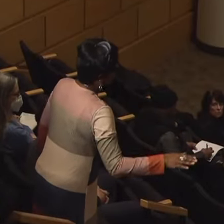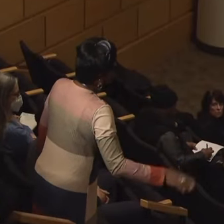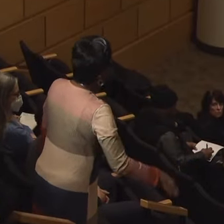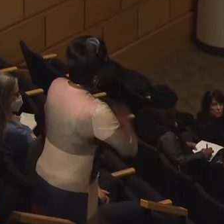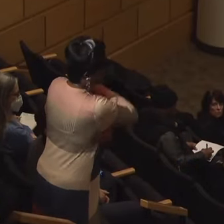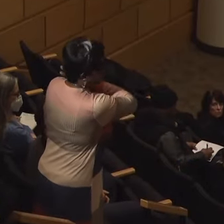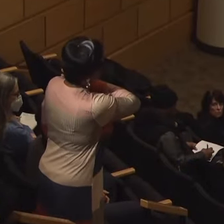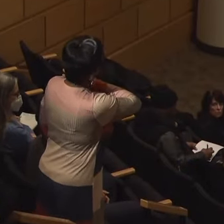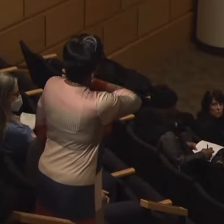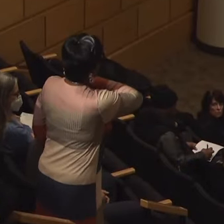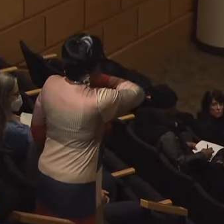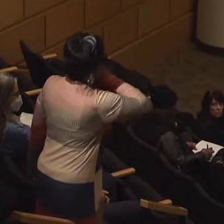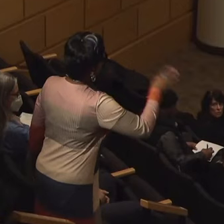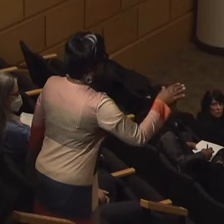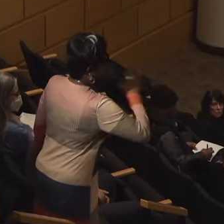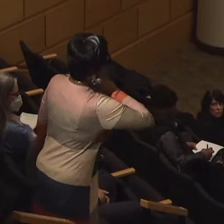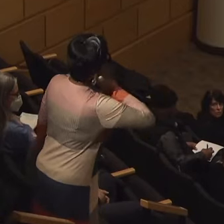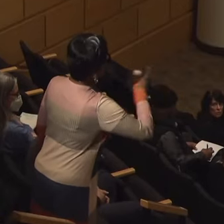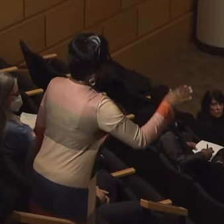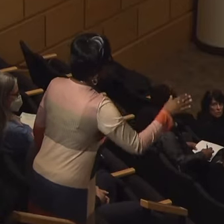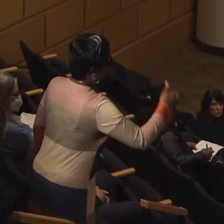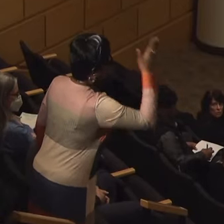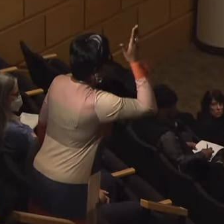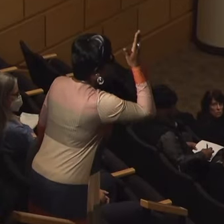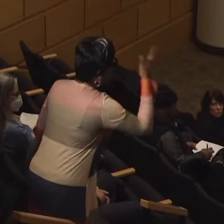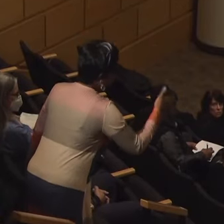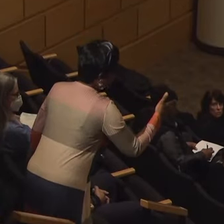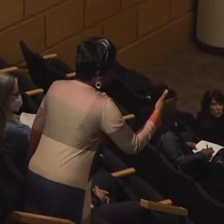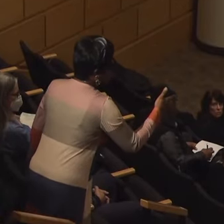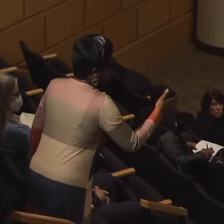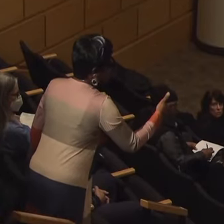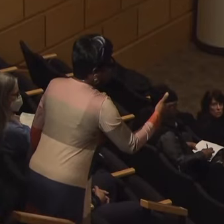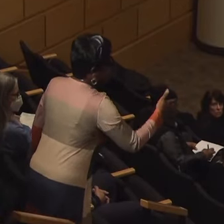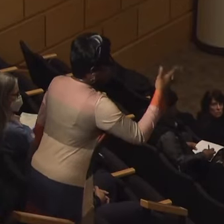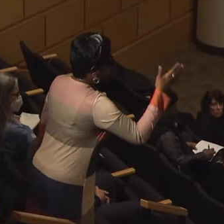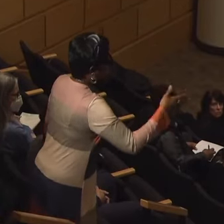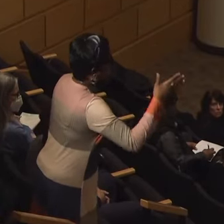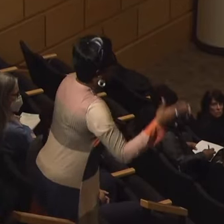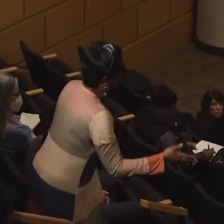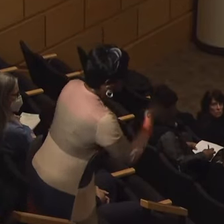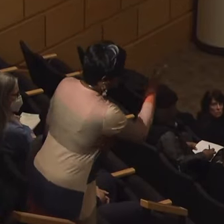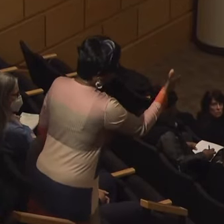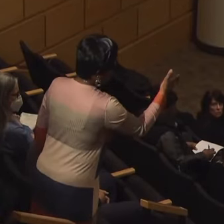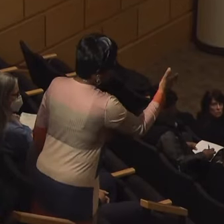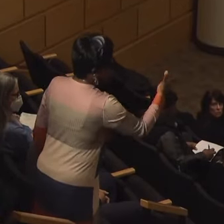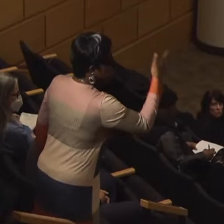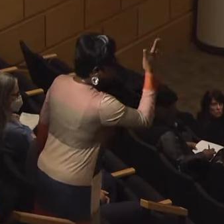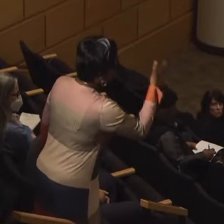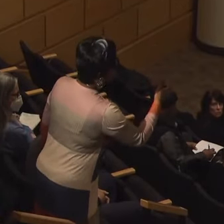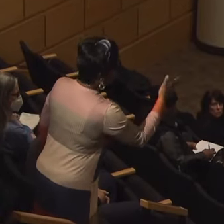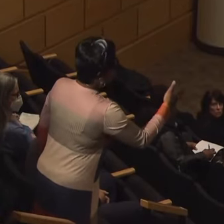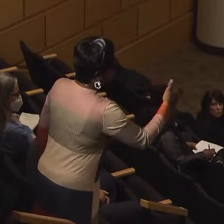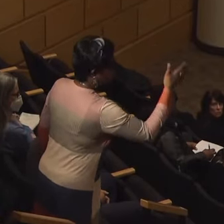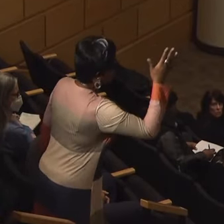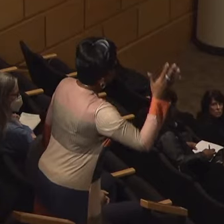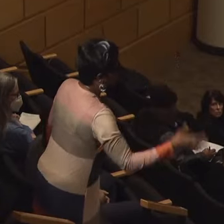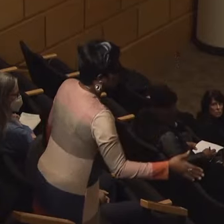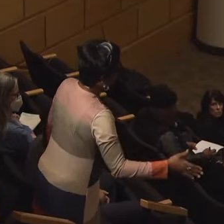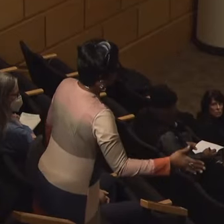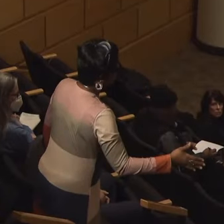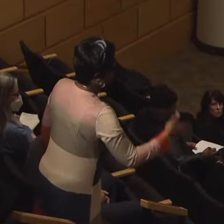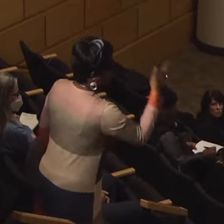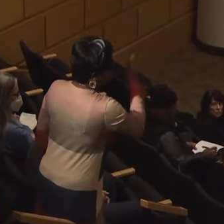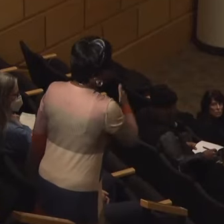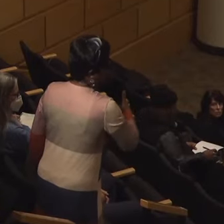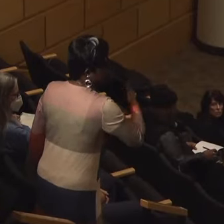training schedule. I don't see how you de-escalated internal racism within black departments. Tyree Nichols is a